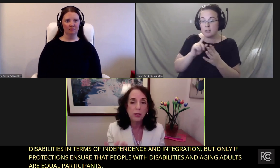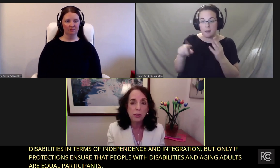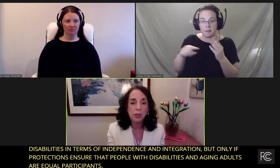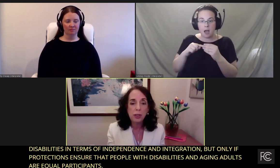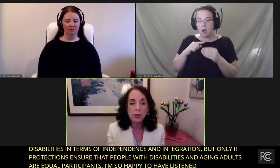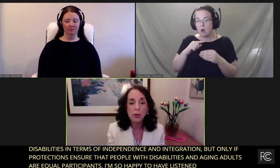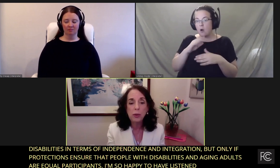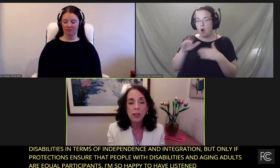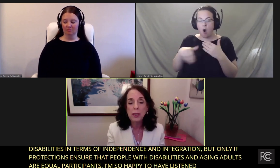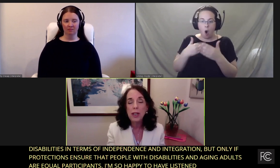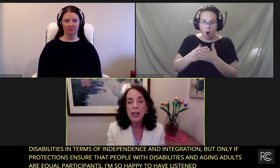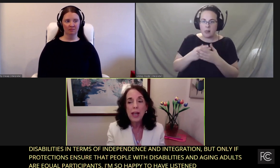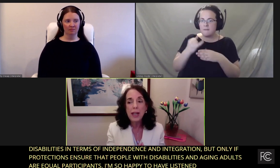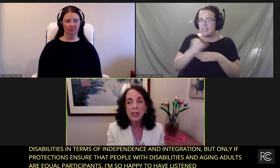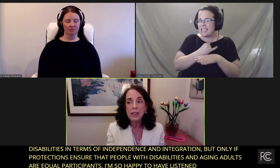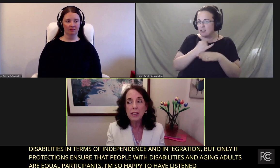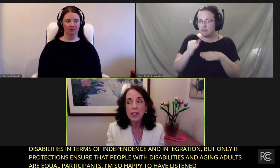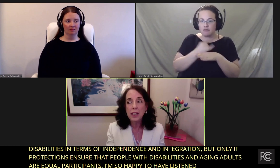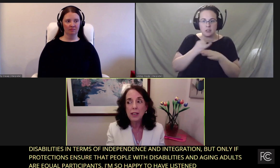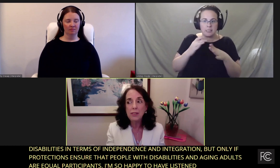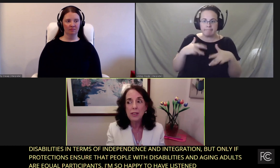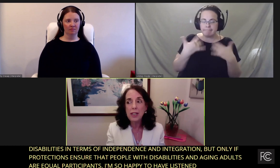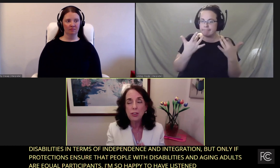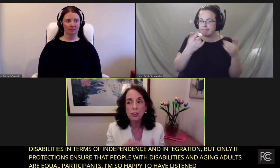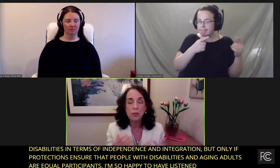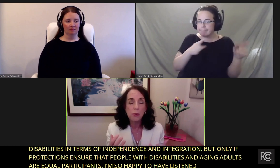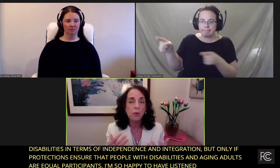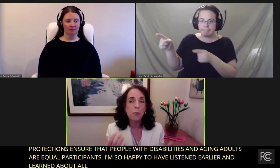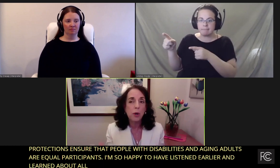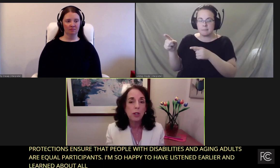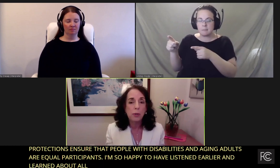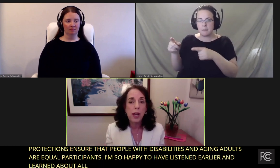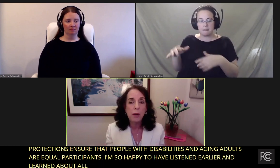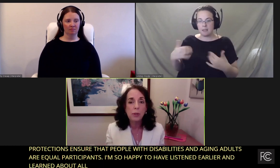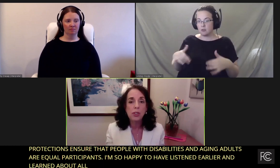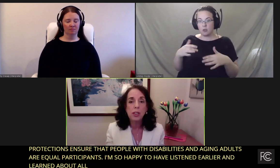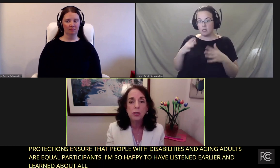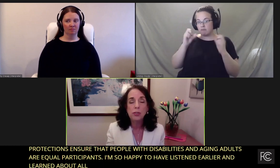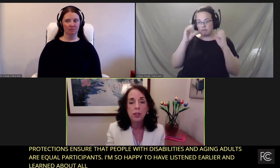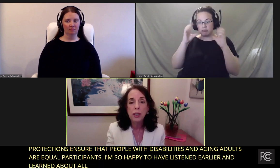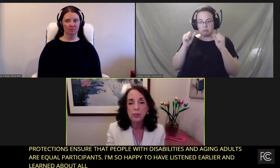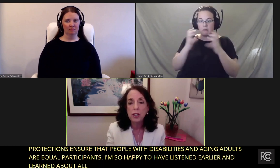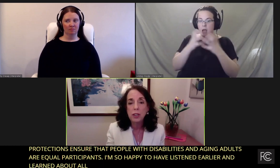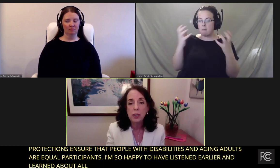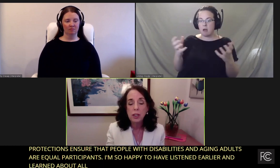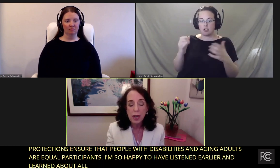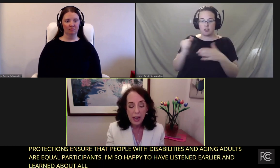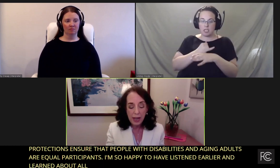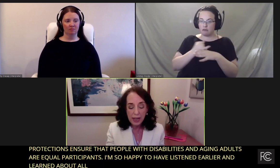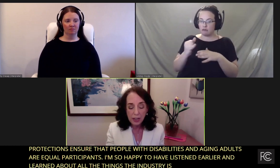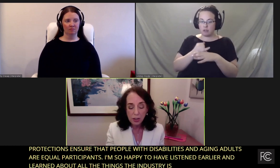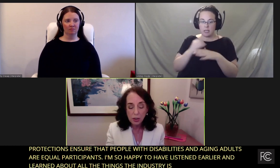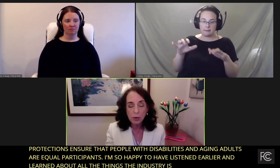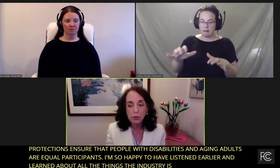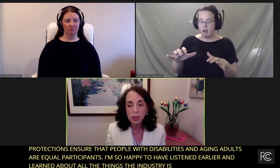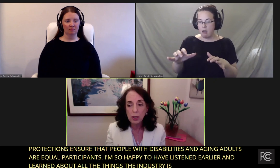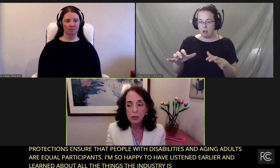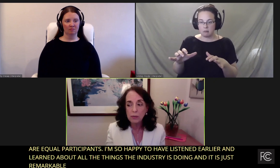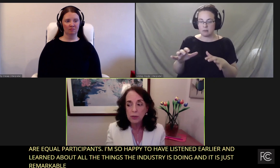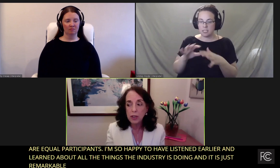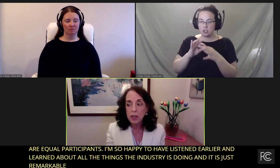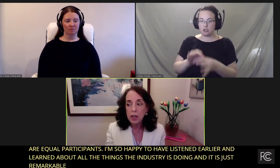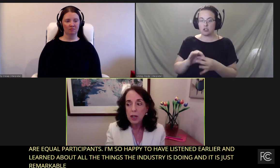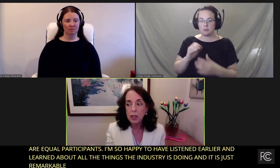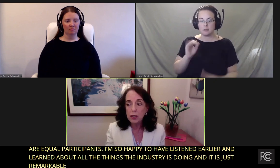the things that the industry is doing and it's just remarkable how much the industry has done in terms